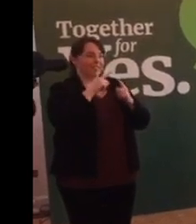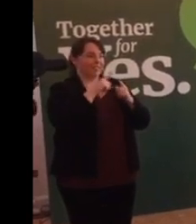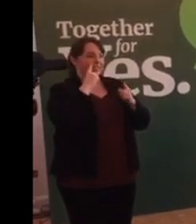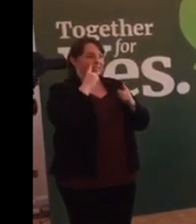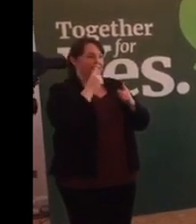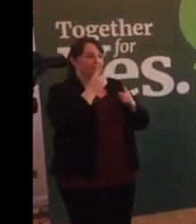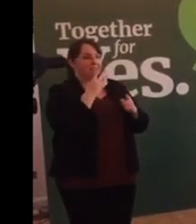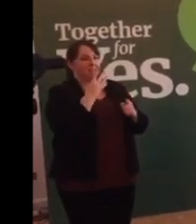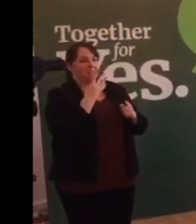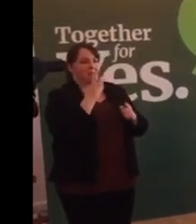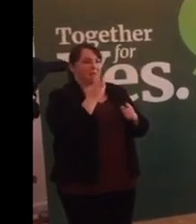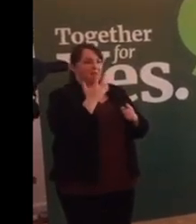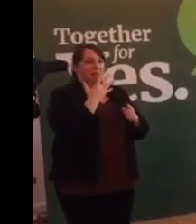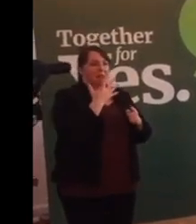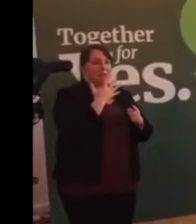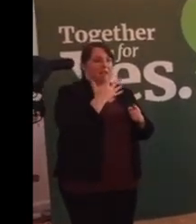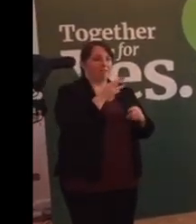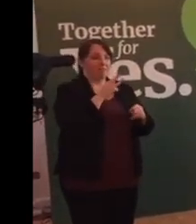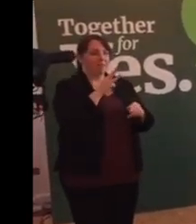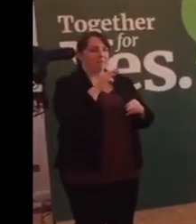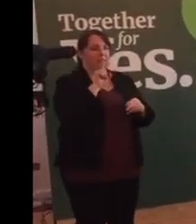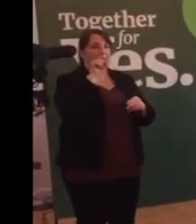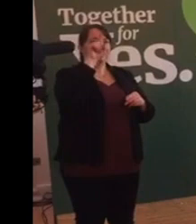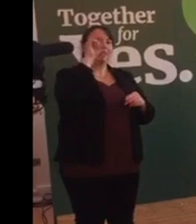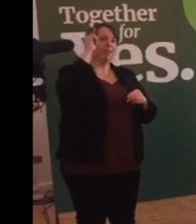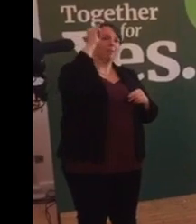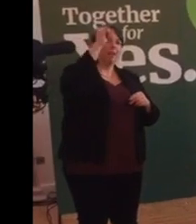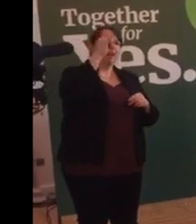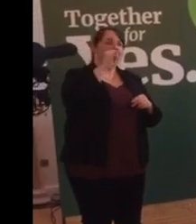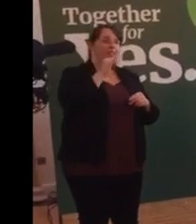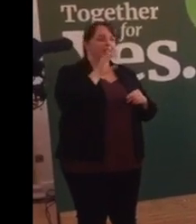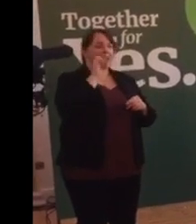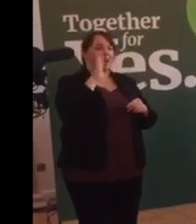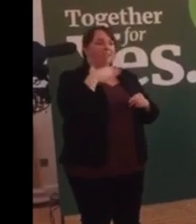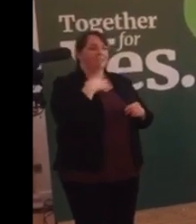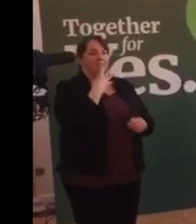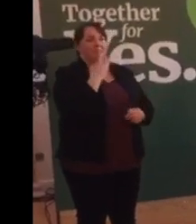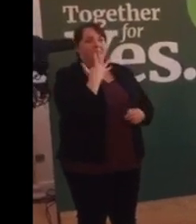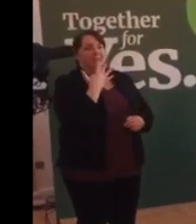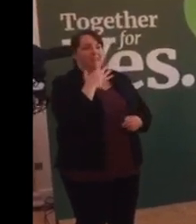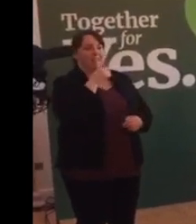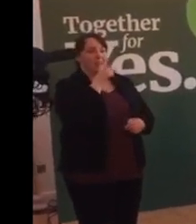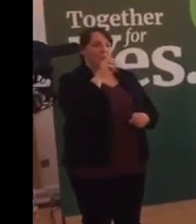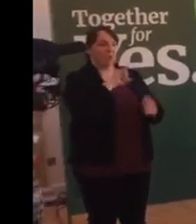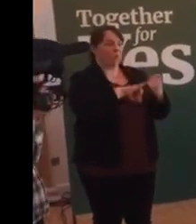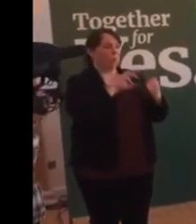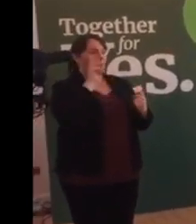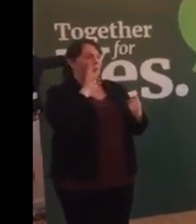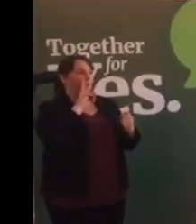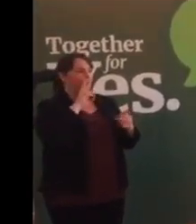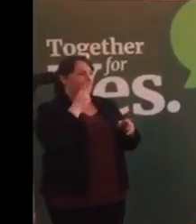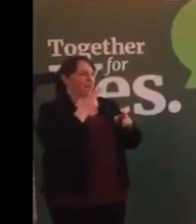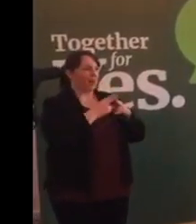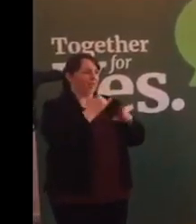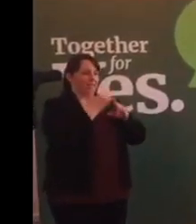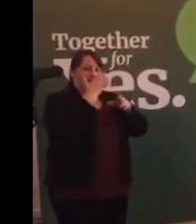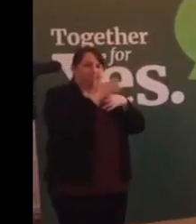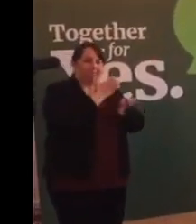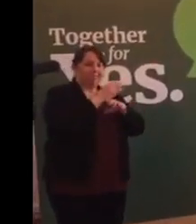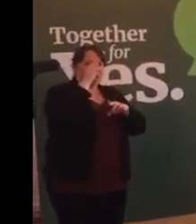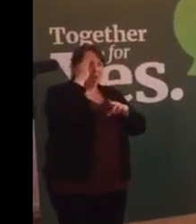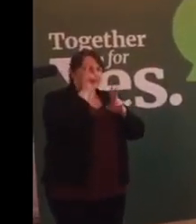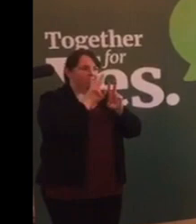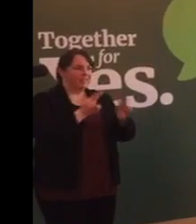four or five supporters at the back of the hall who would be the people who would dare come out in a rural Irish village